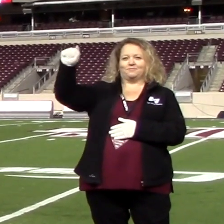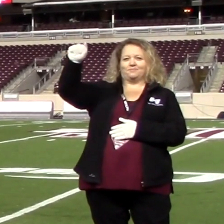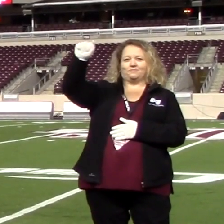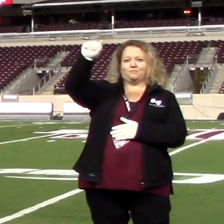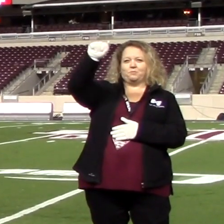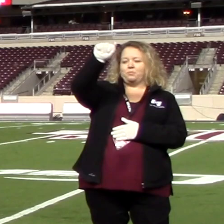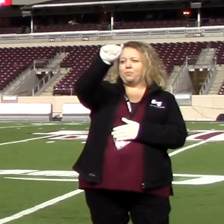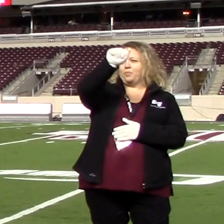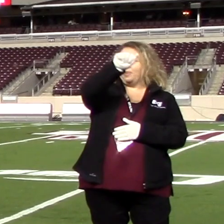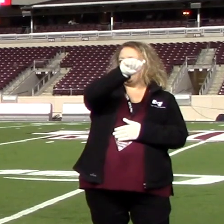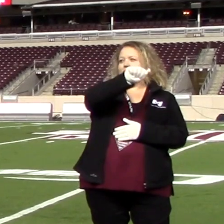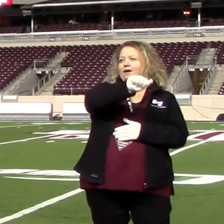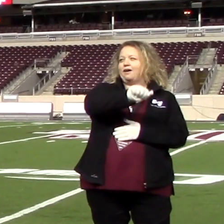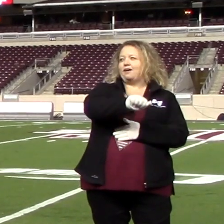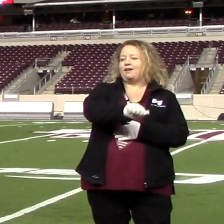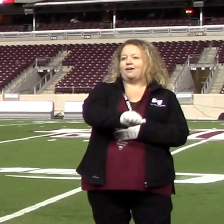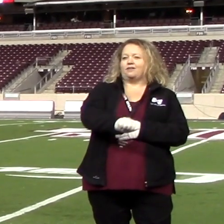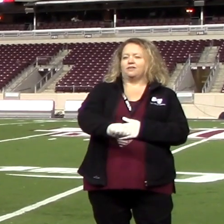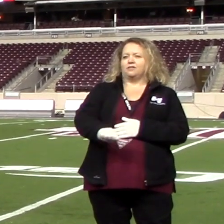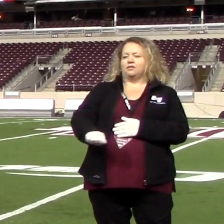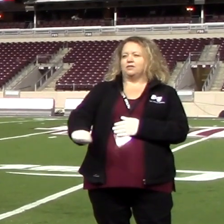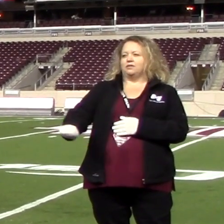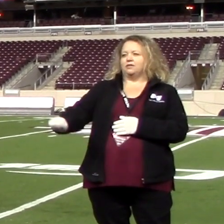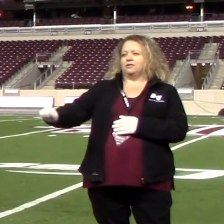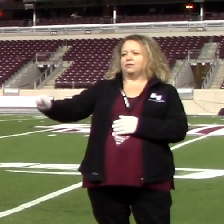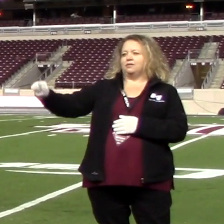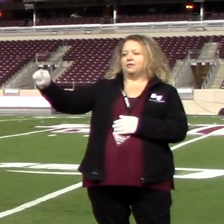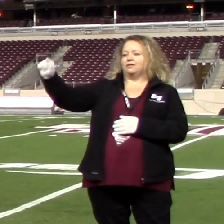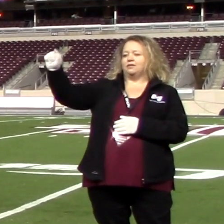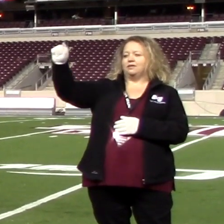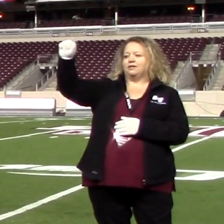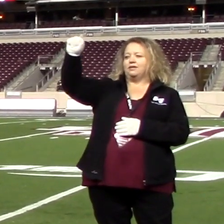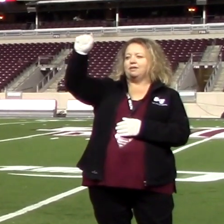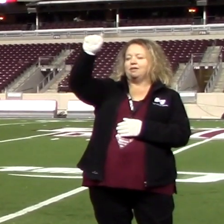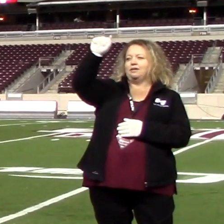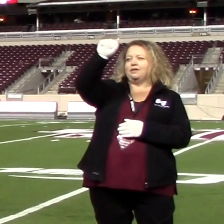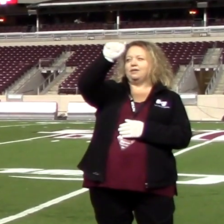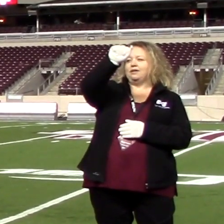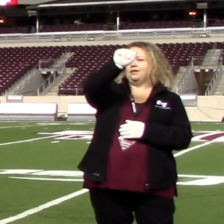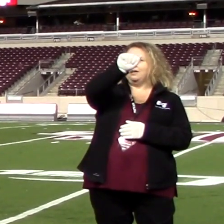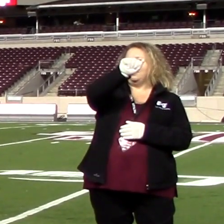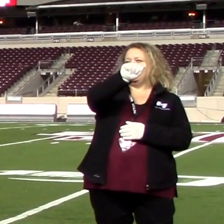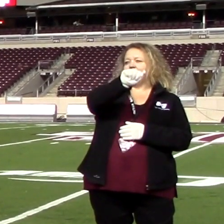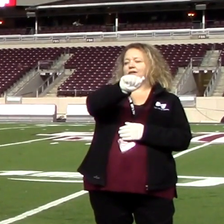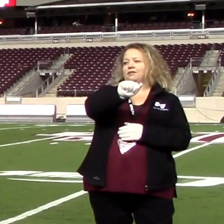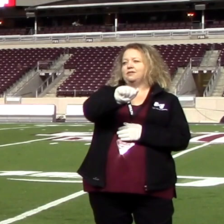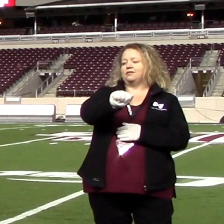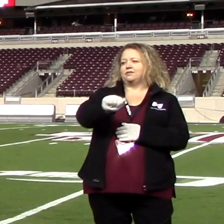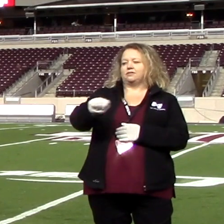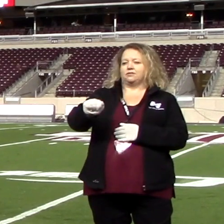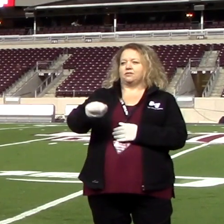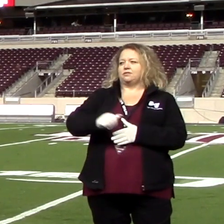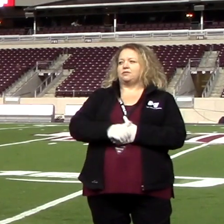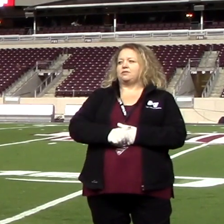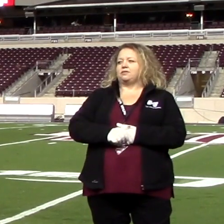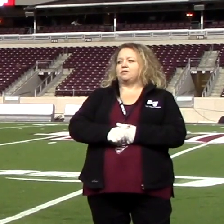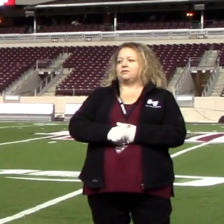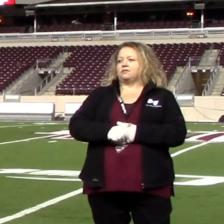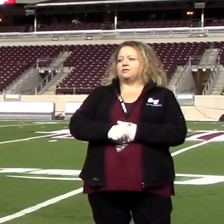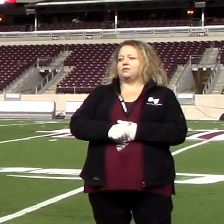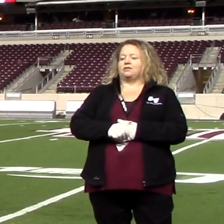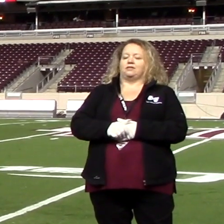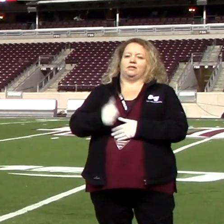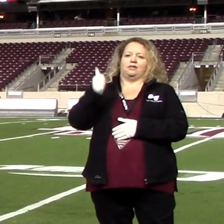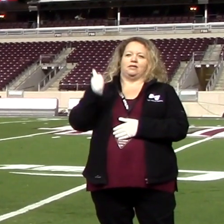Yell. And then last year they decided might as well interpret them all, so it's open to all deaf and hard of hearing students, any Aggie